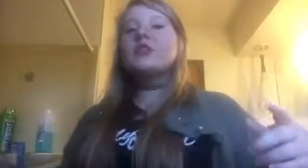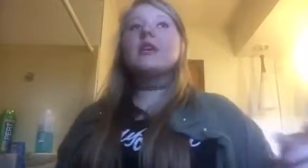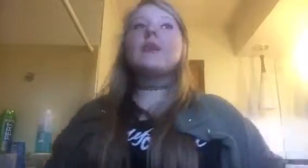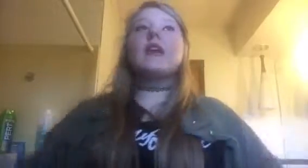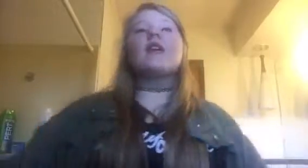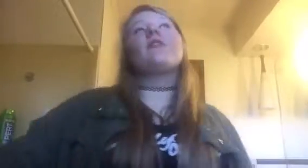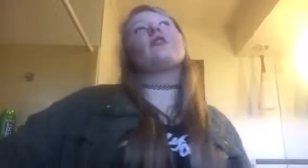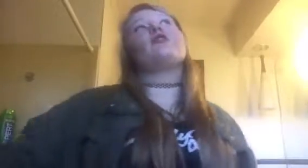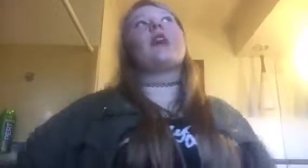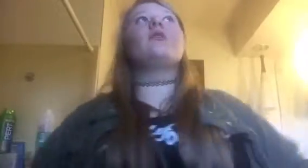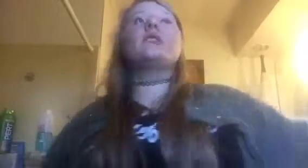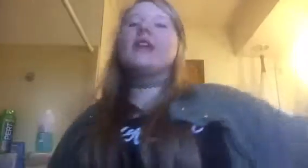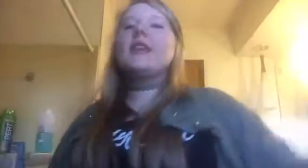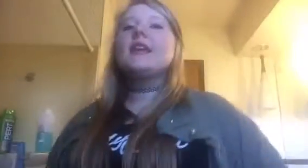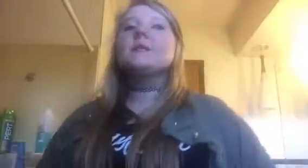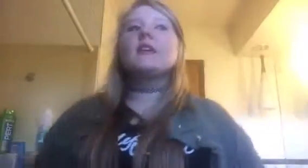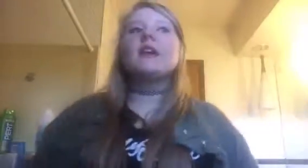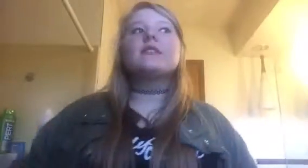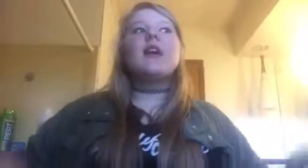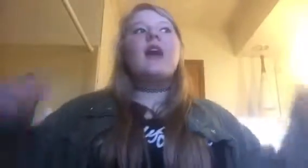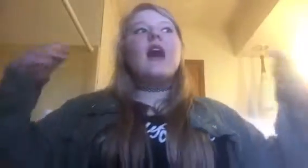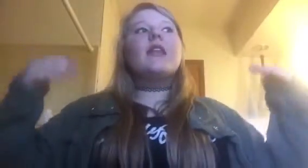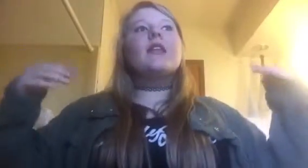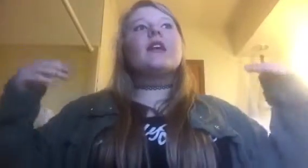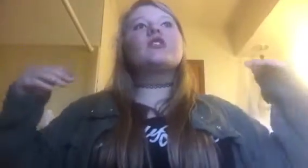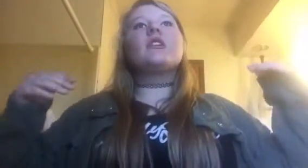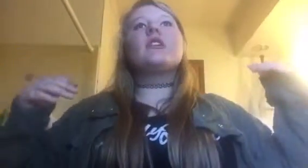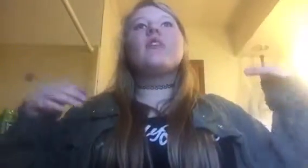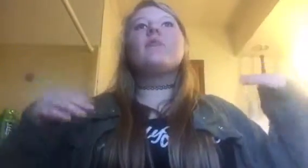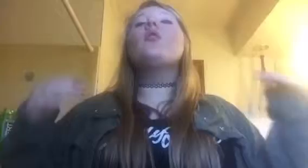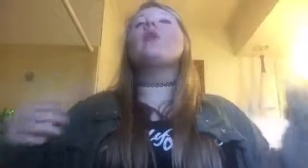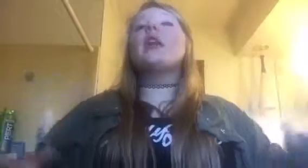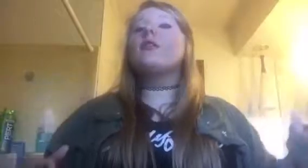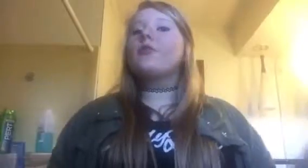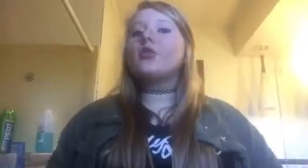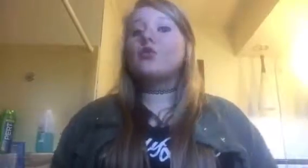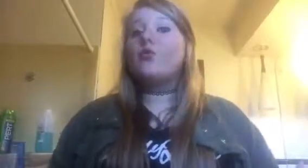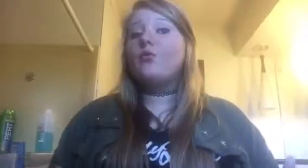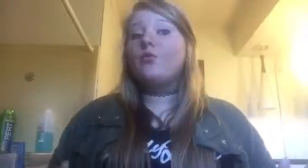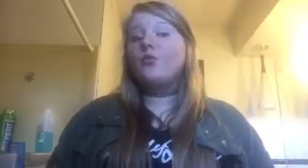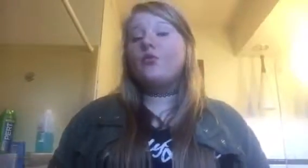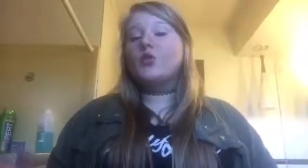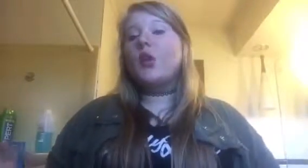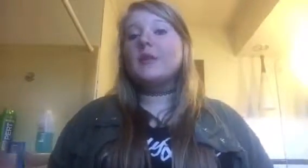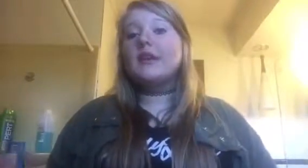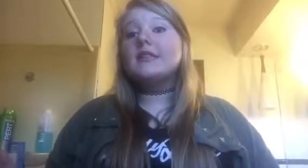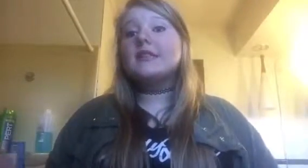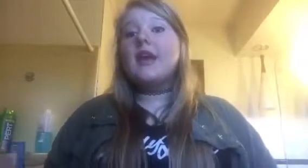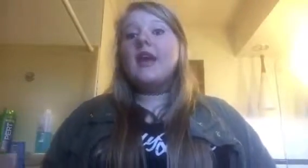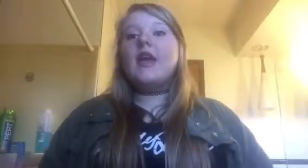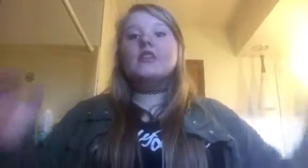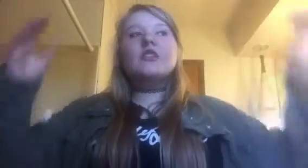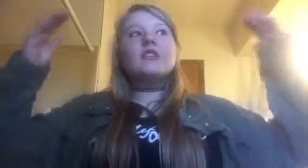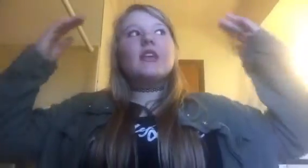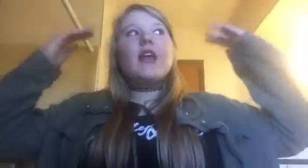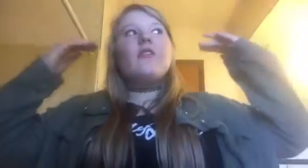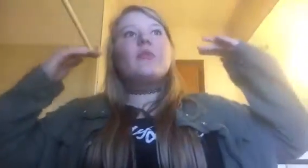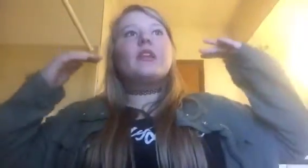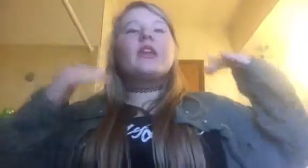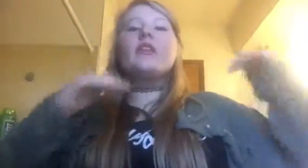sleep, I kind of feel drowsy. And I think it's because I didn't actually, I've been awake for 20 minutes. It's just that I've been getting